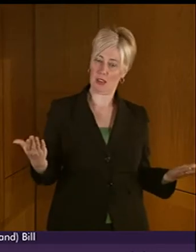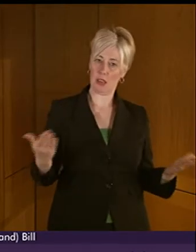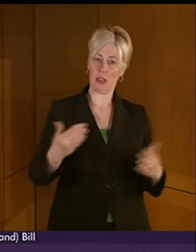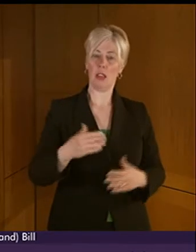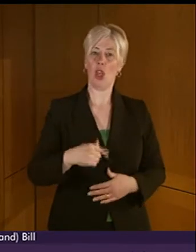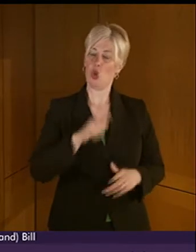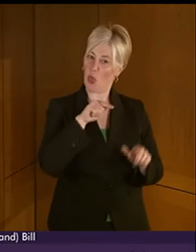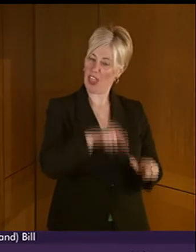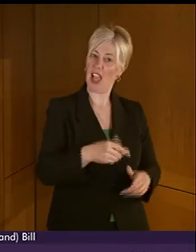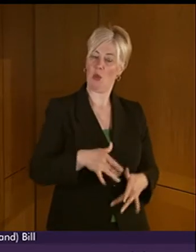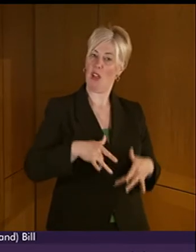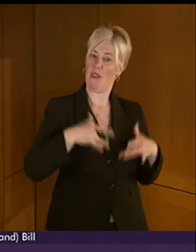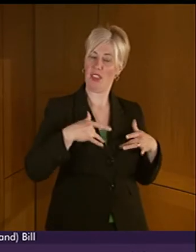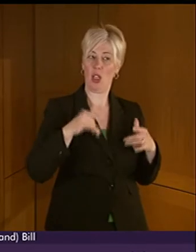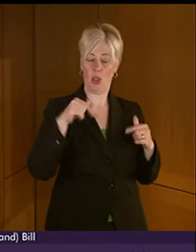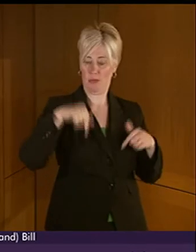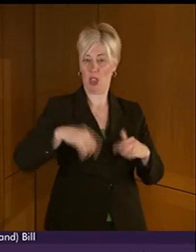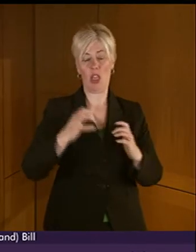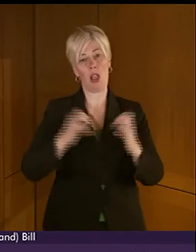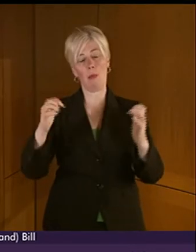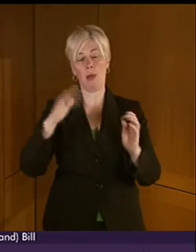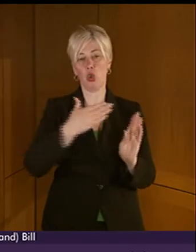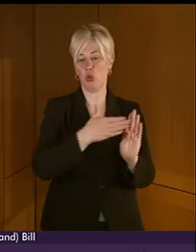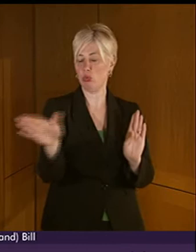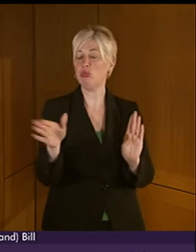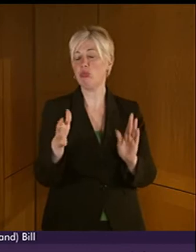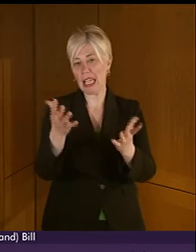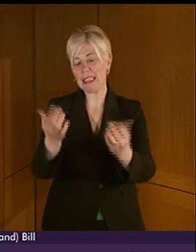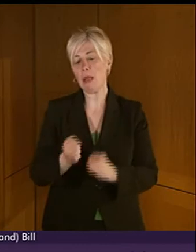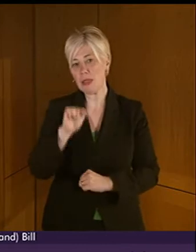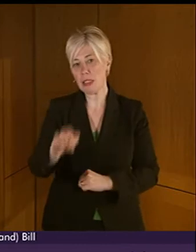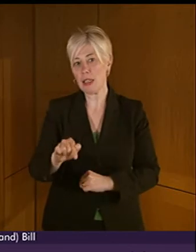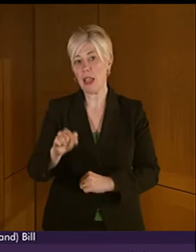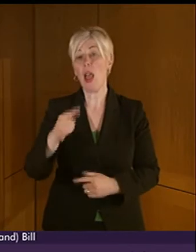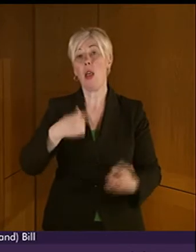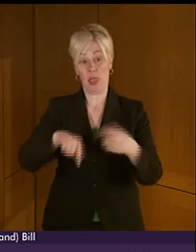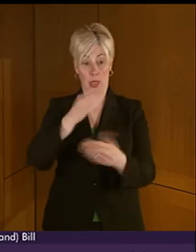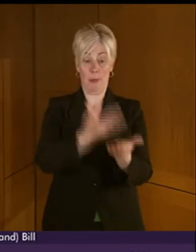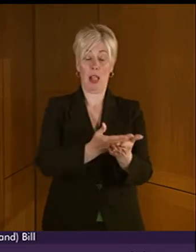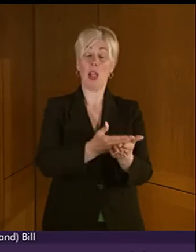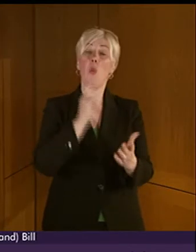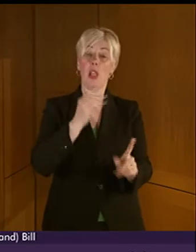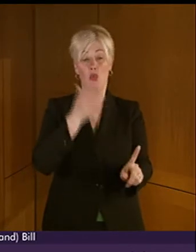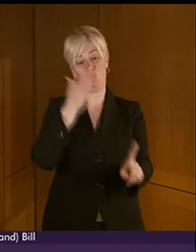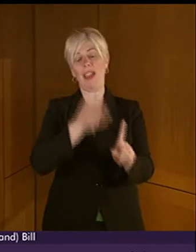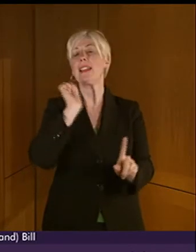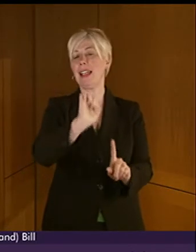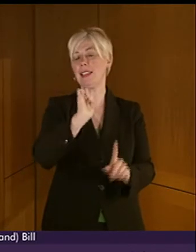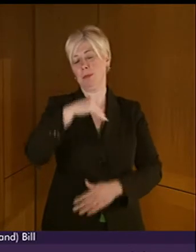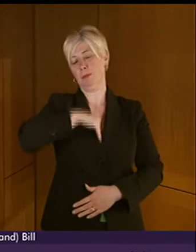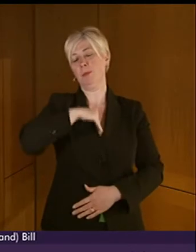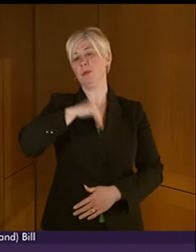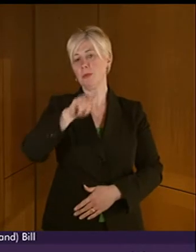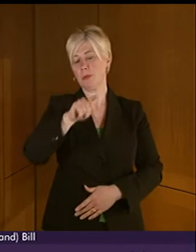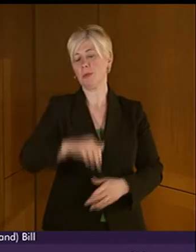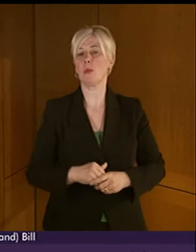feeling is recognised across Government. This bill would assist in achieving such recognition. The bill requires Scottish ministers